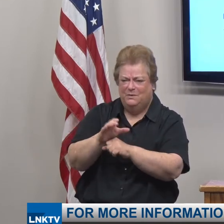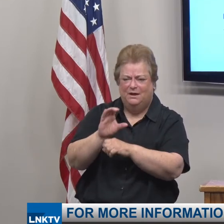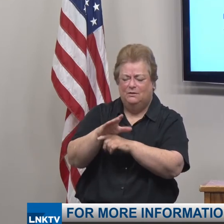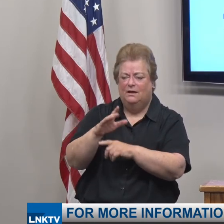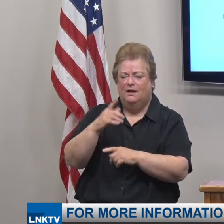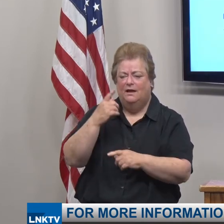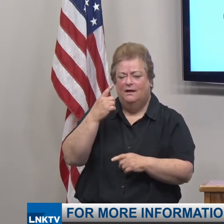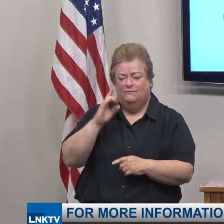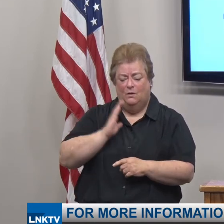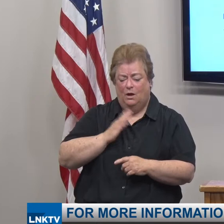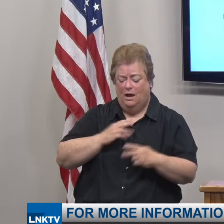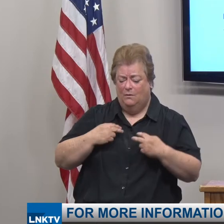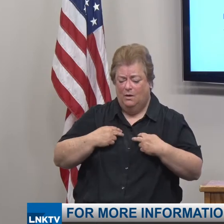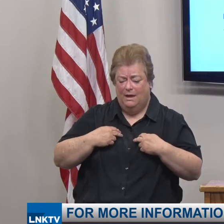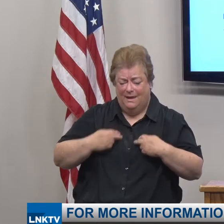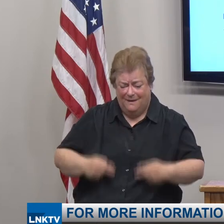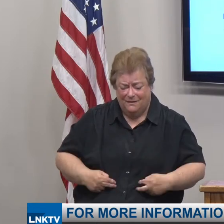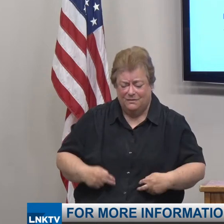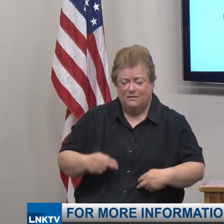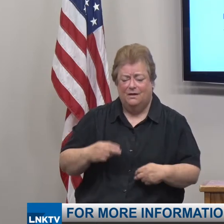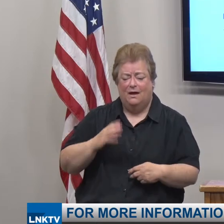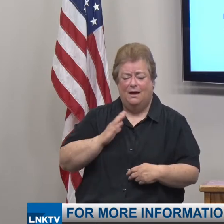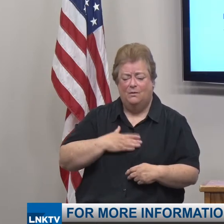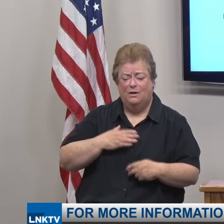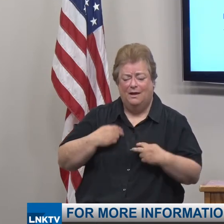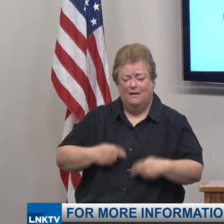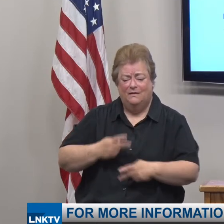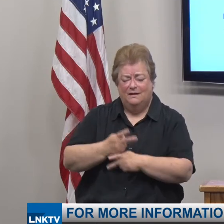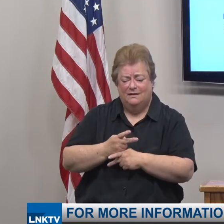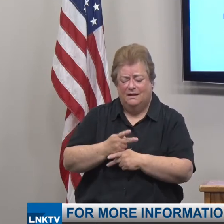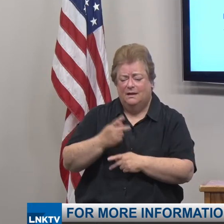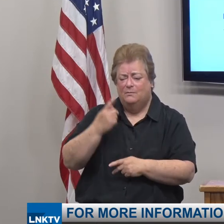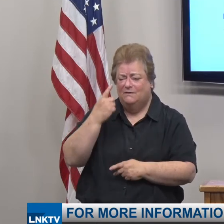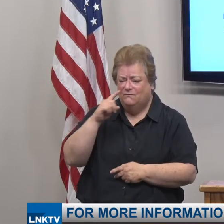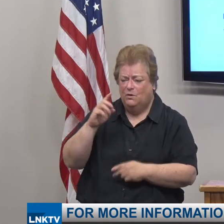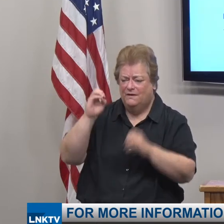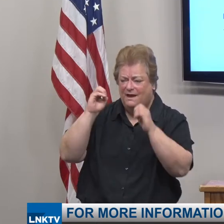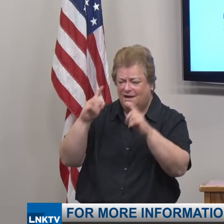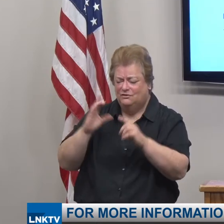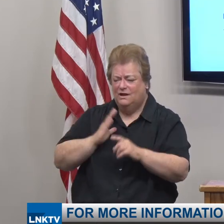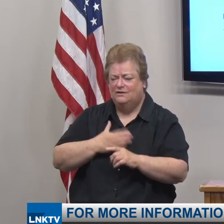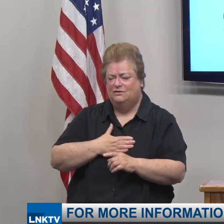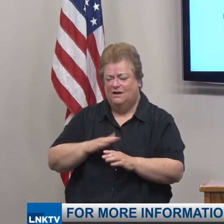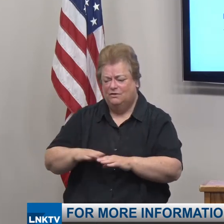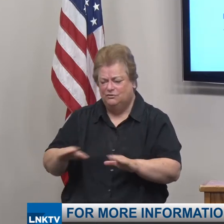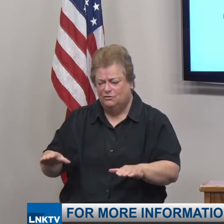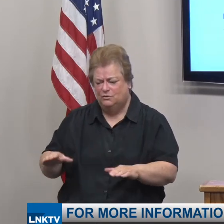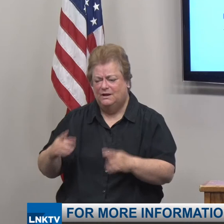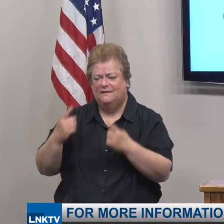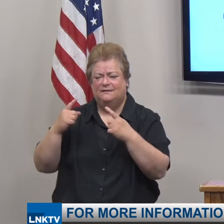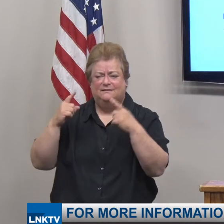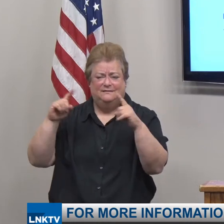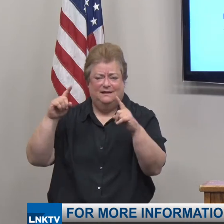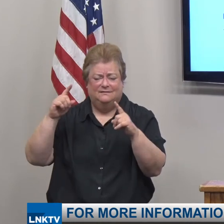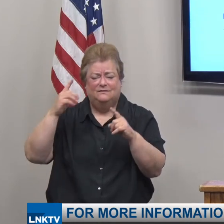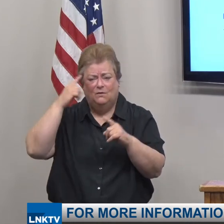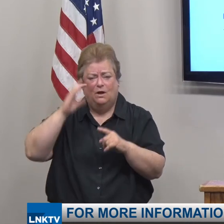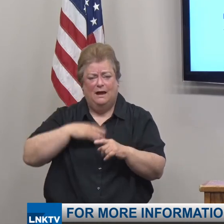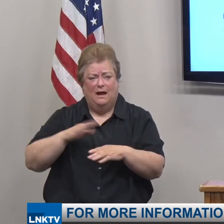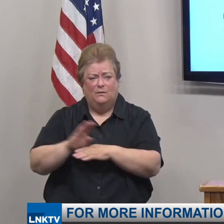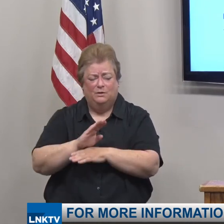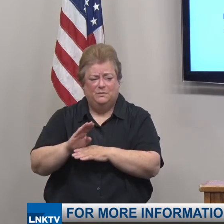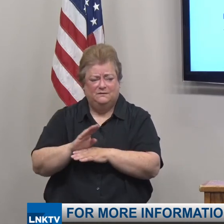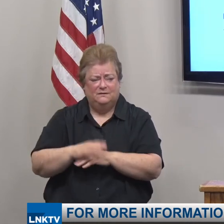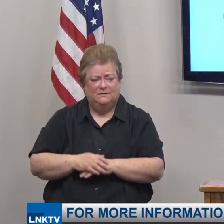only our health and our health care system but also the education of our children and the success and recovery of our businesses. As